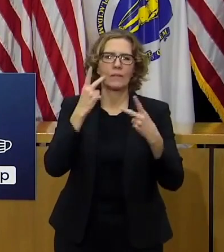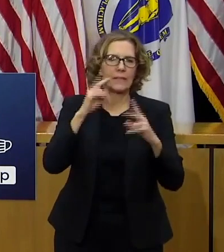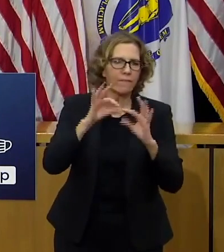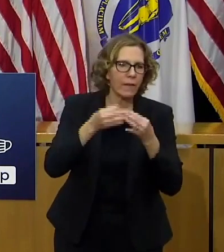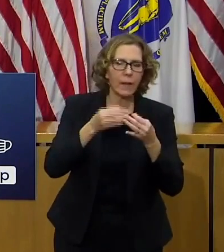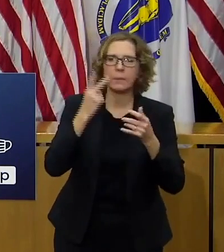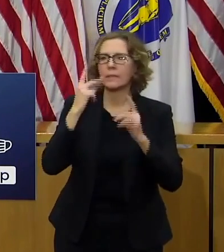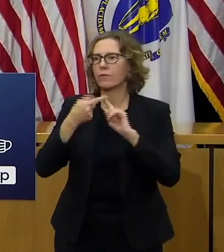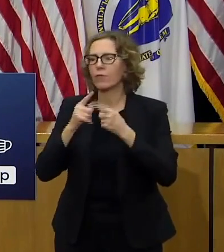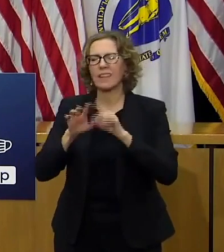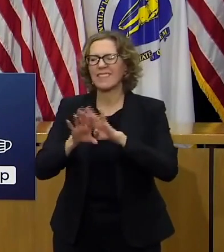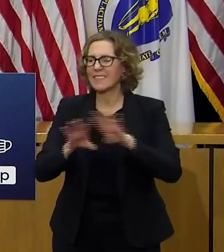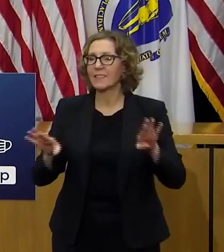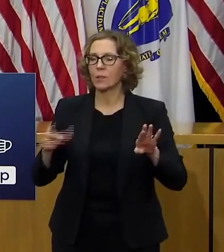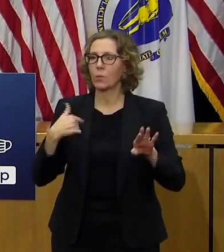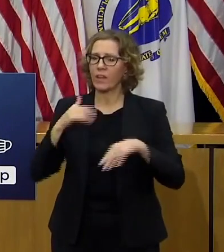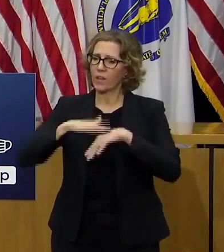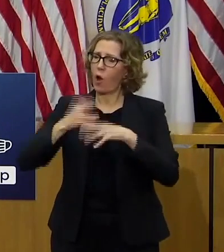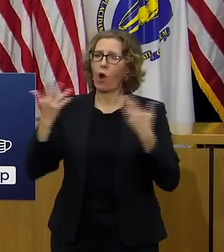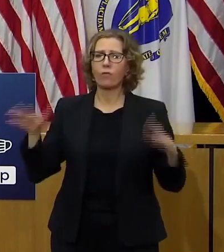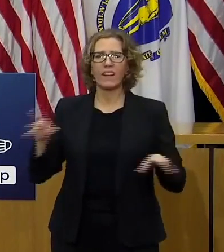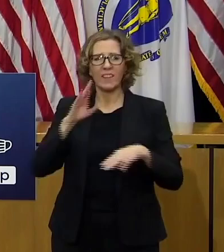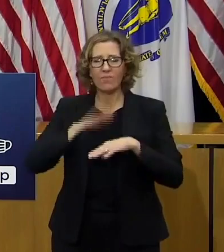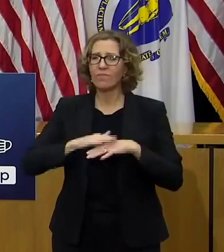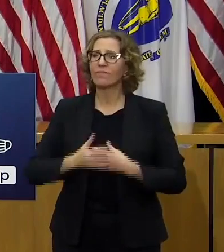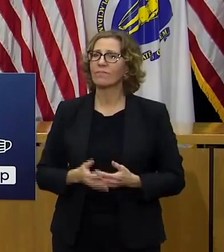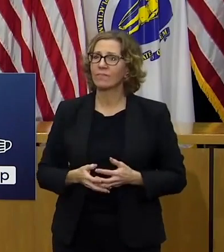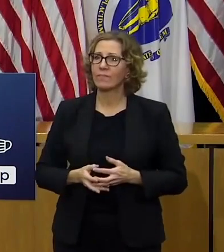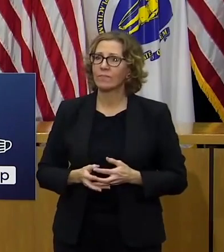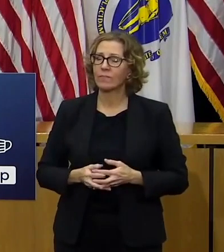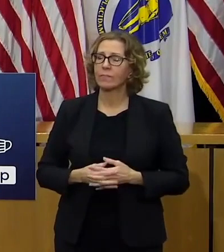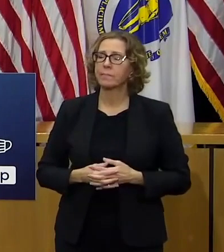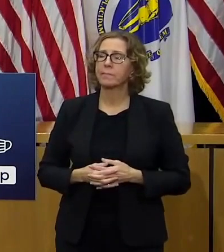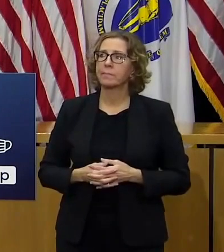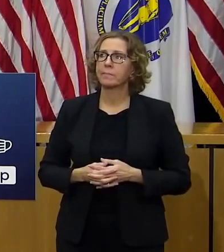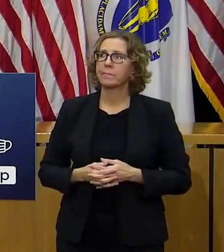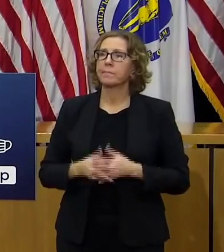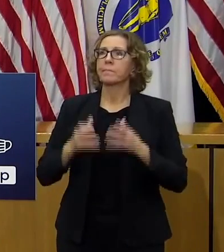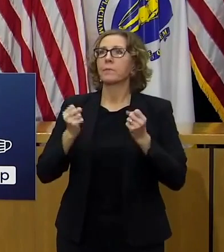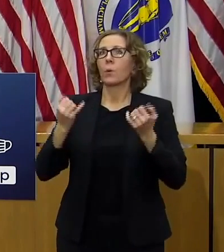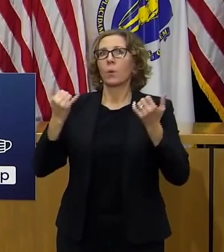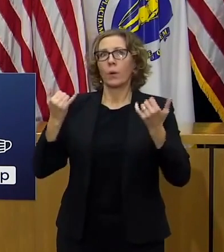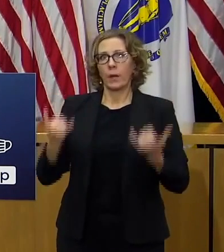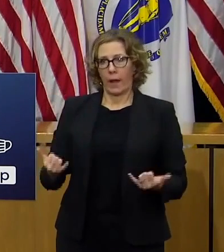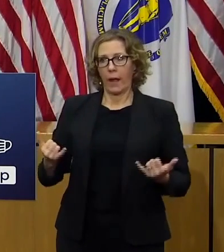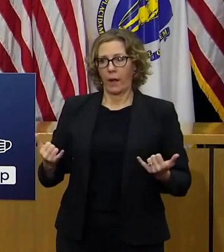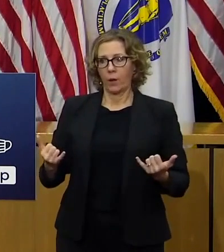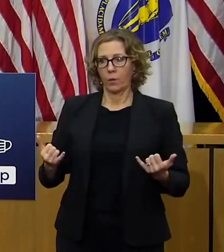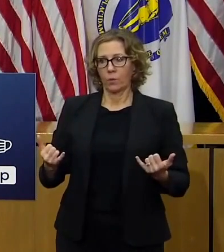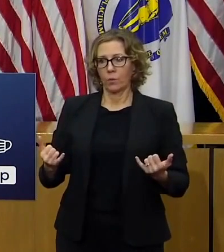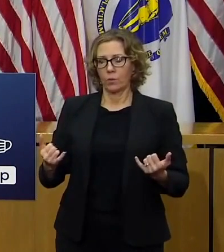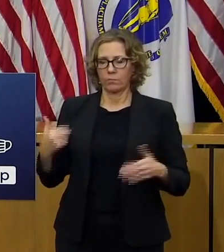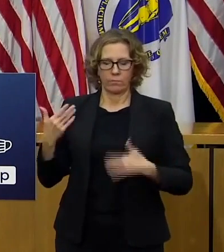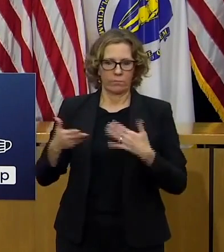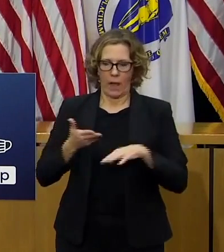and i guess what i would say is we now have a hospital community